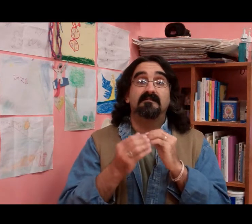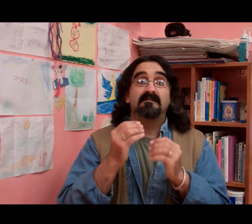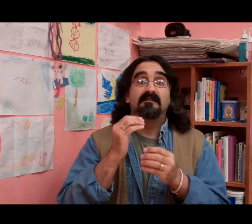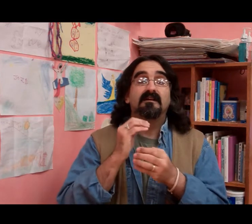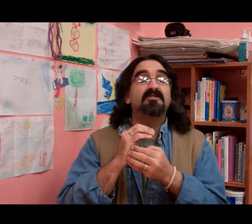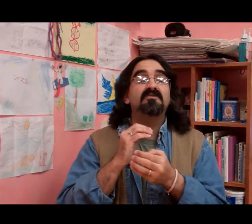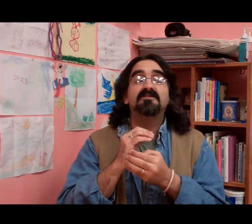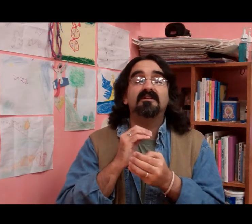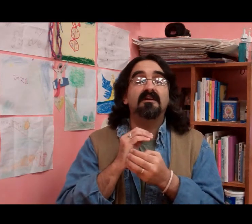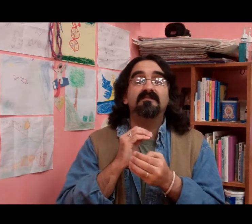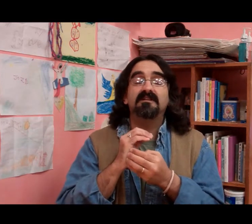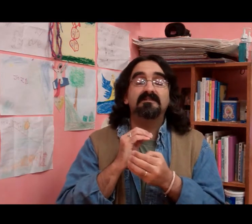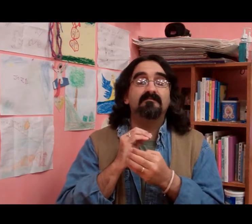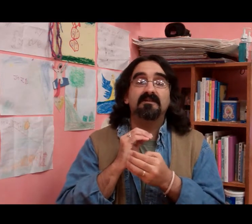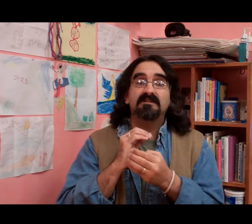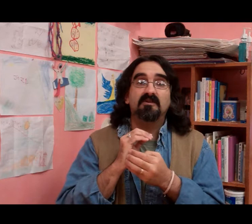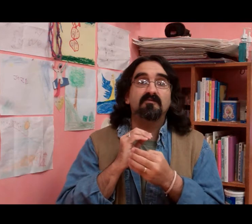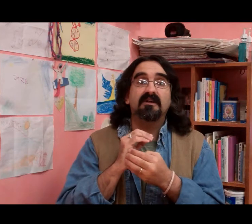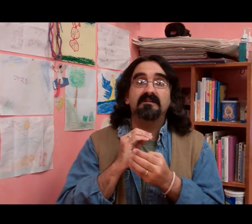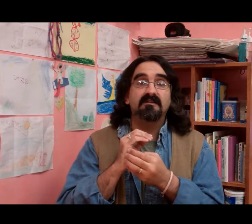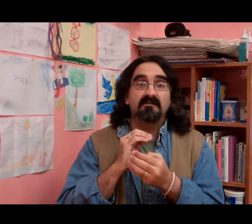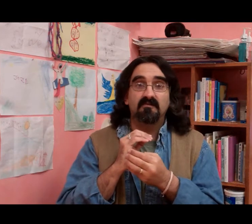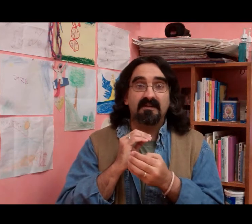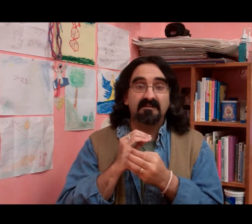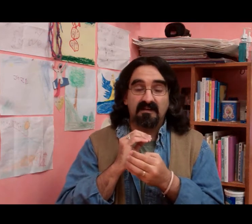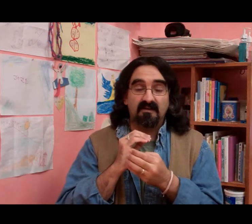I choose to love and accept myself right here and right now.